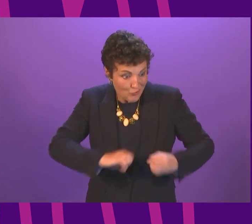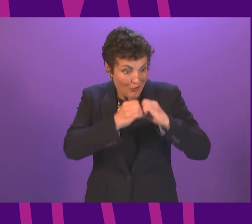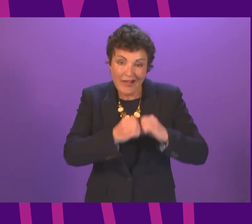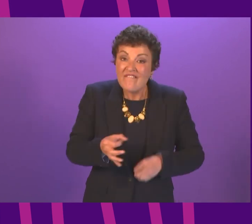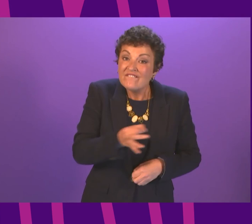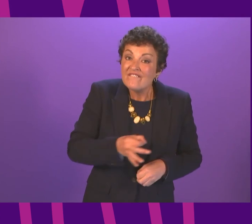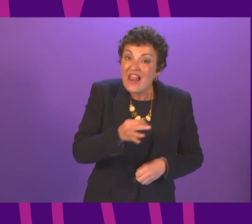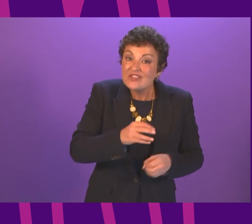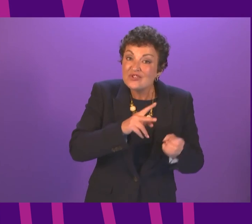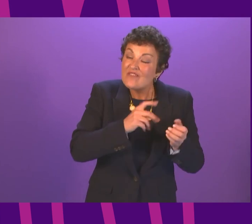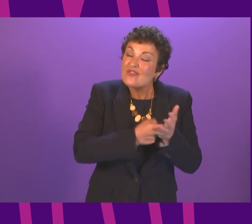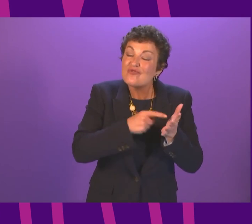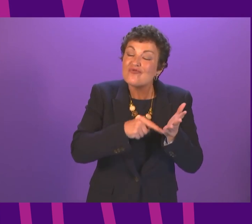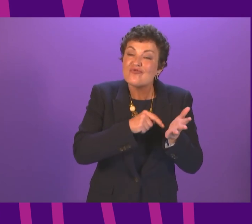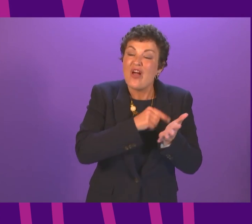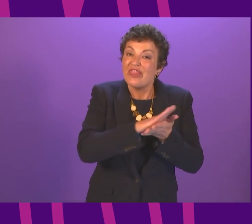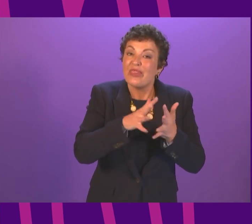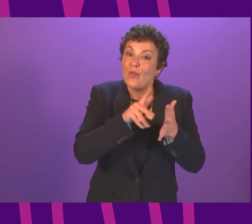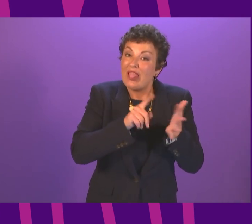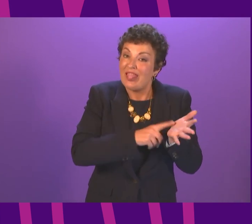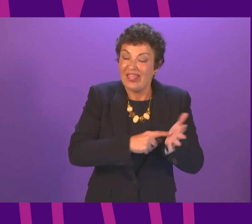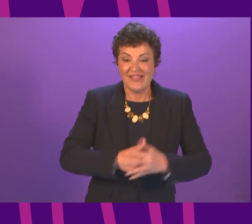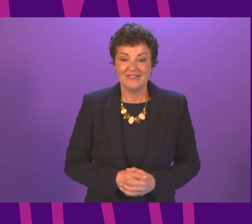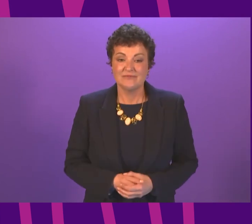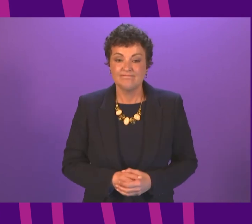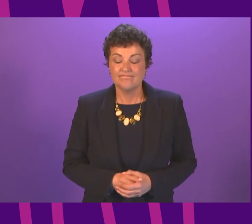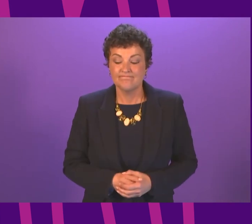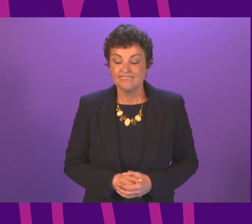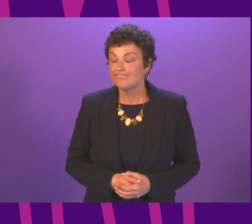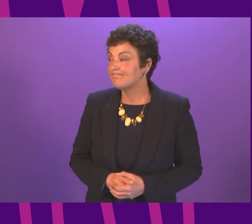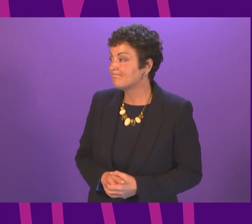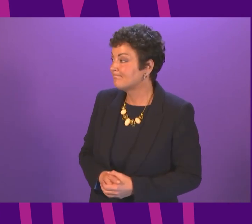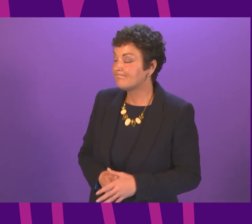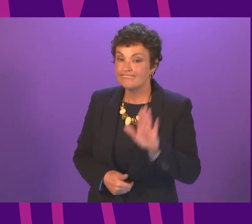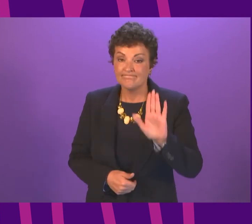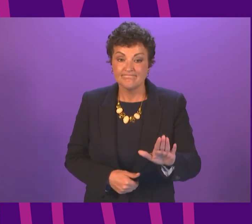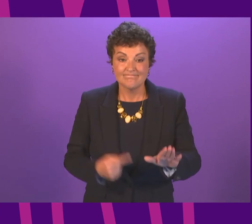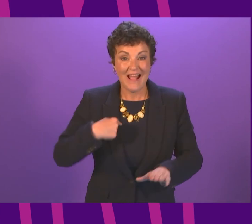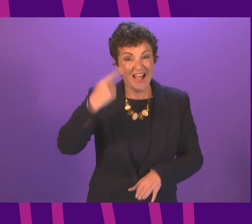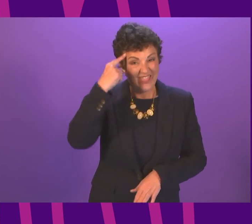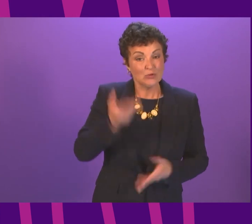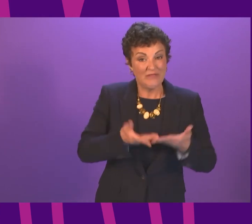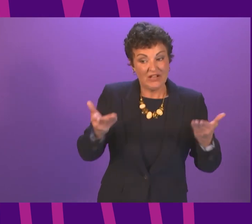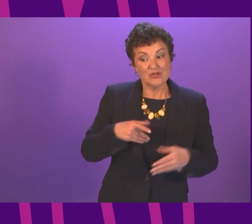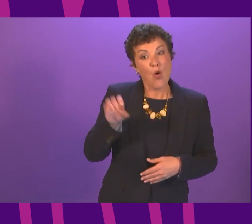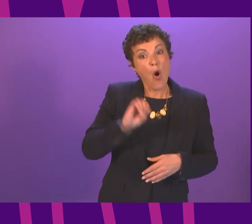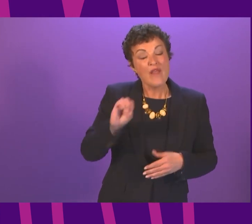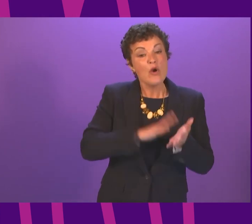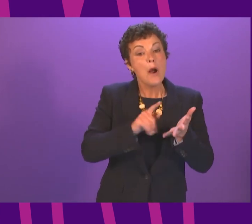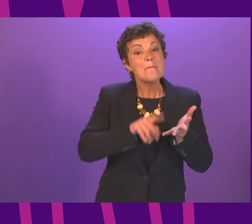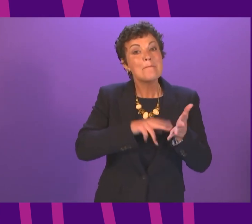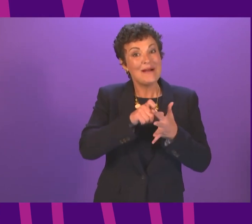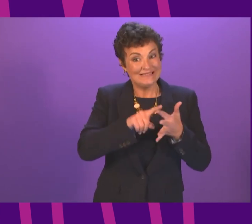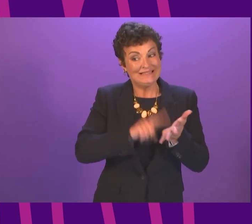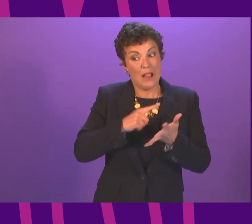of Ruthel. First Minister. Well, I think in the interest of fairness, I should say that Oliver Mundell just raised this issue with me in advance